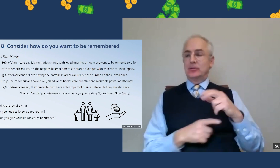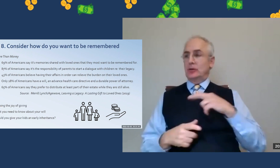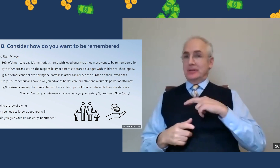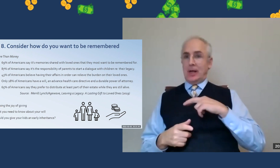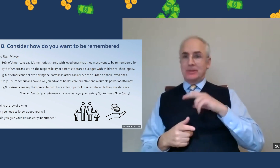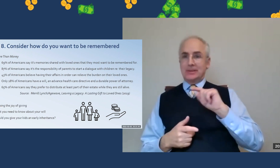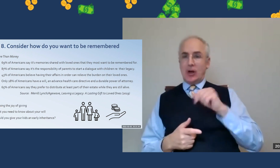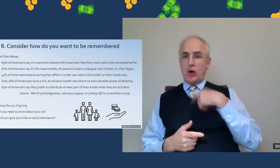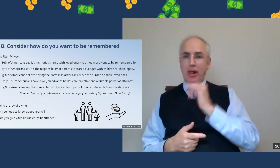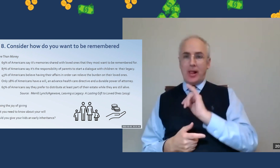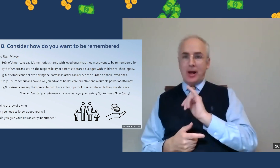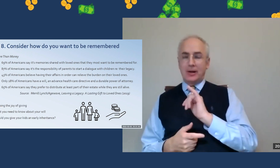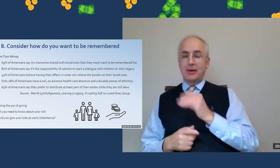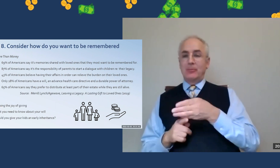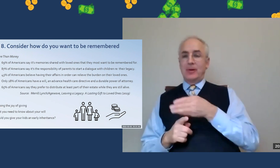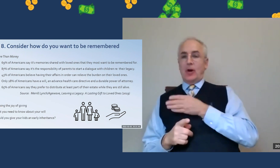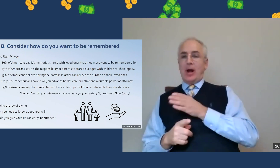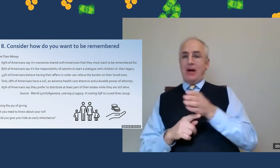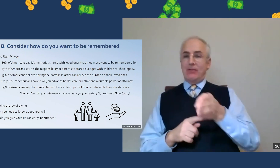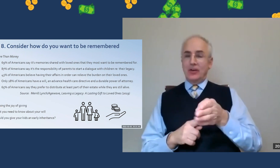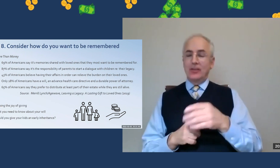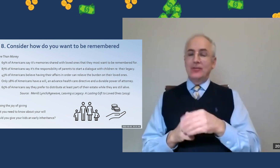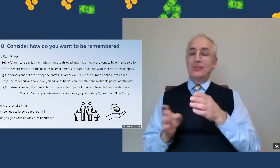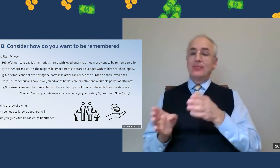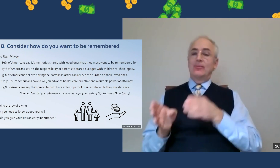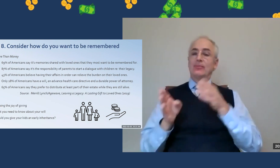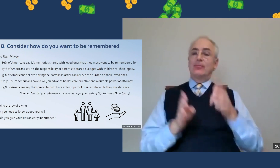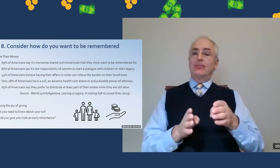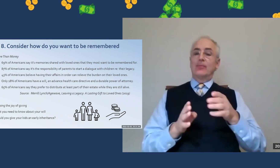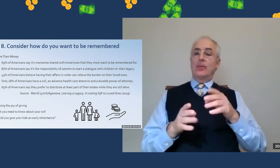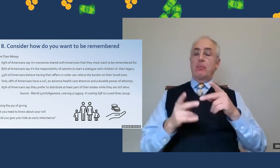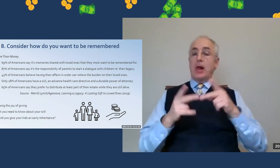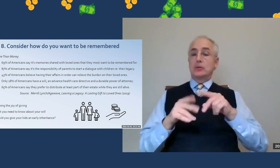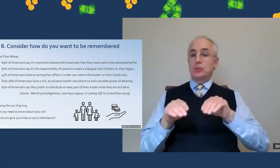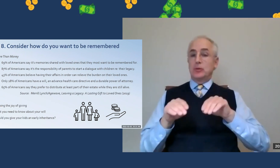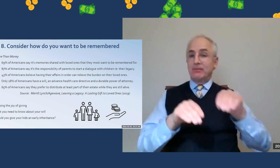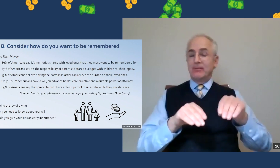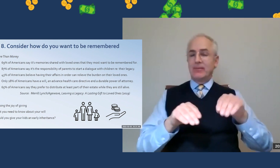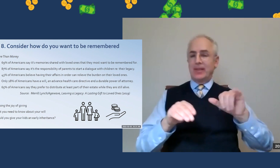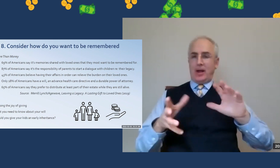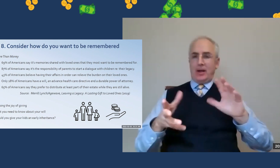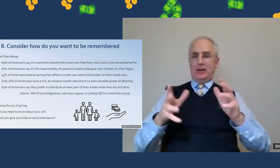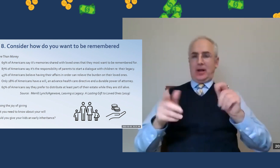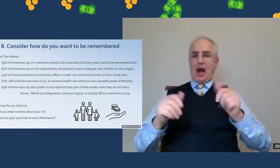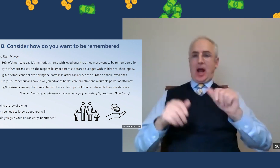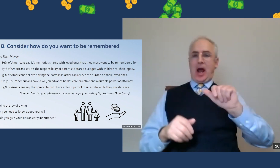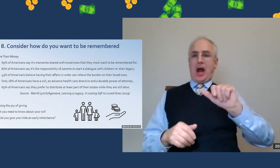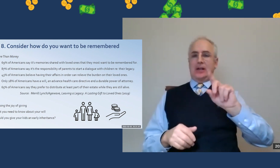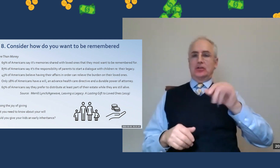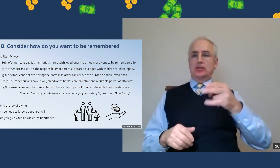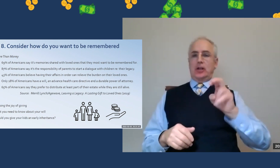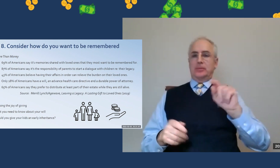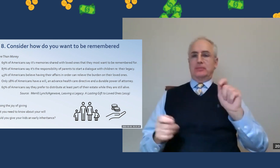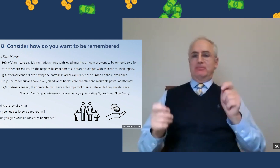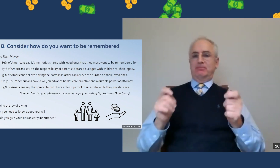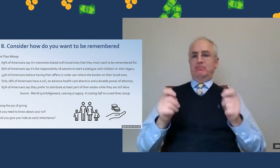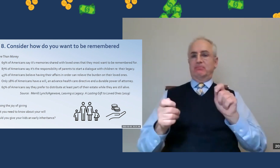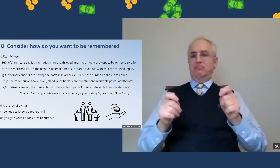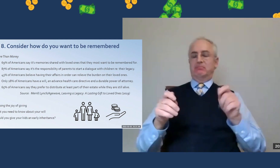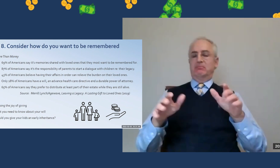a year or two because it's going to take you that much time to get a sense of what taxes look like pre and post retirement. If you